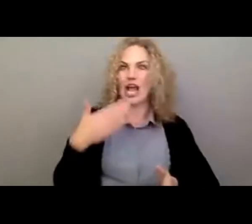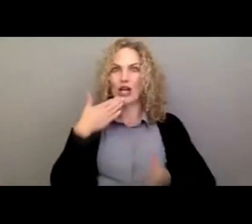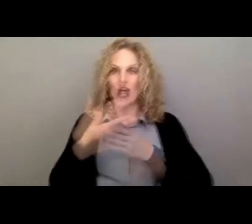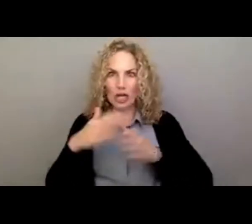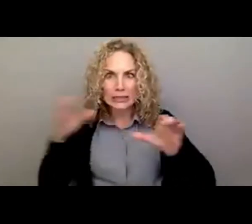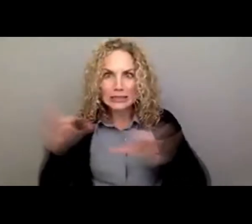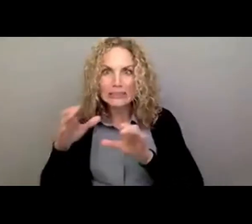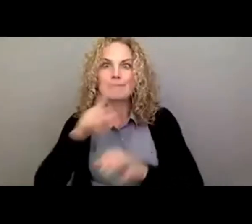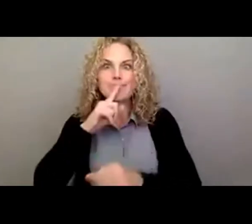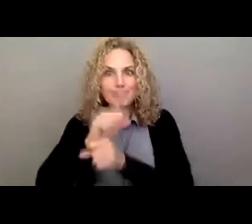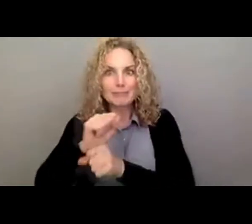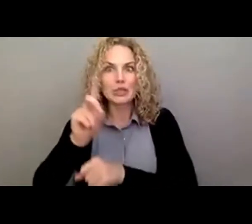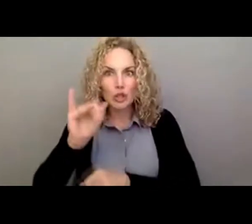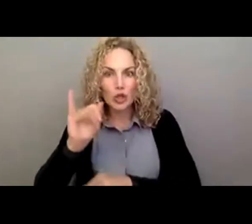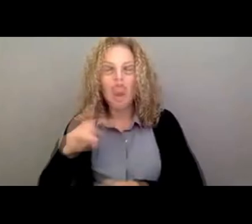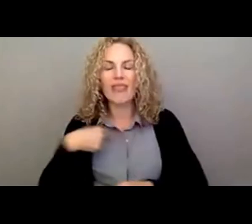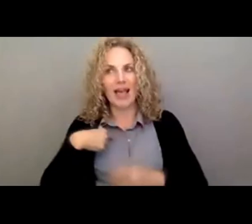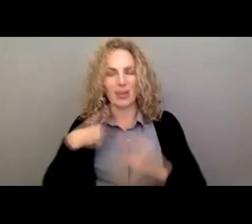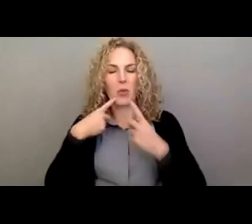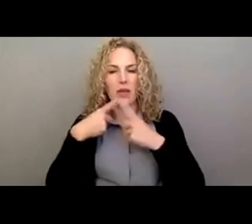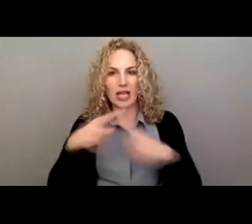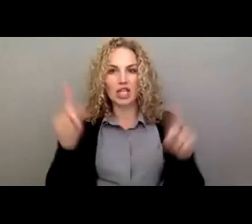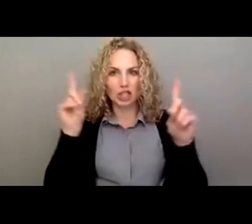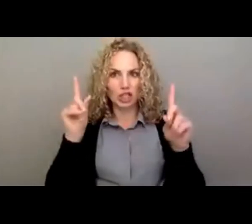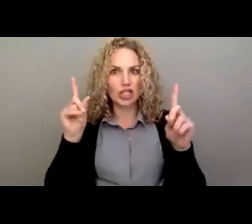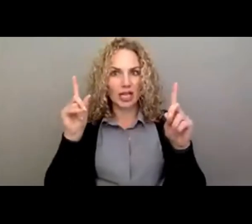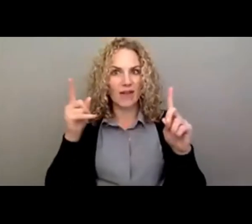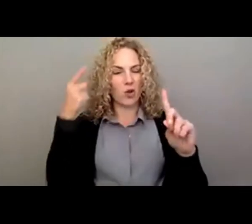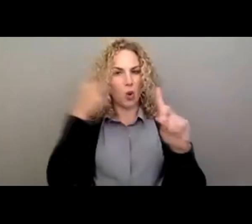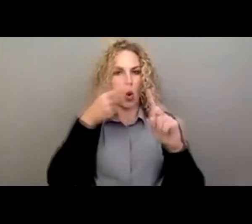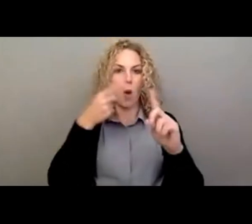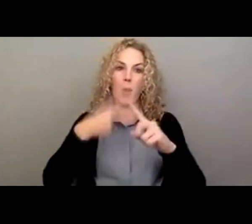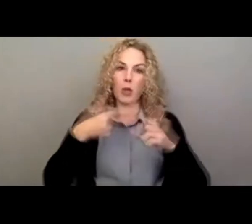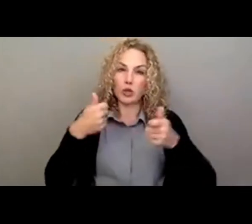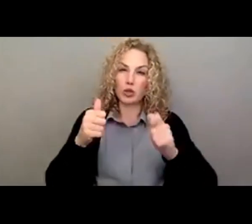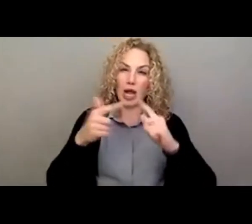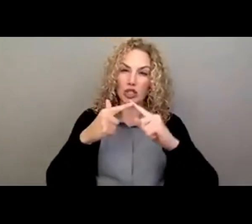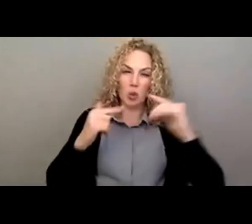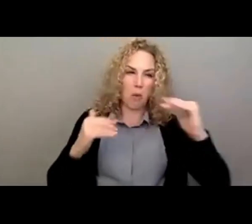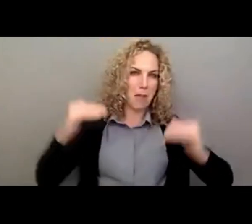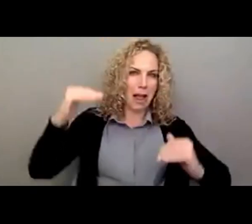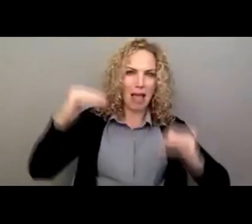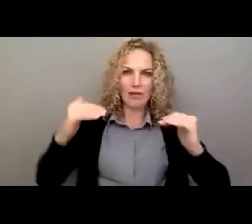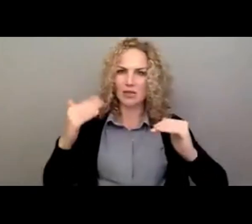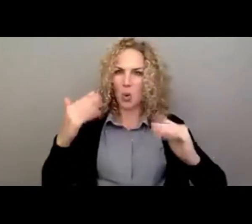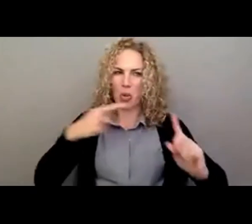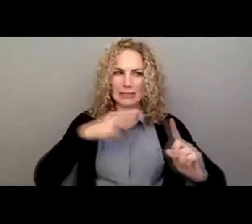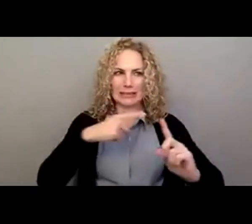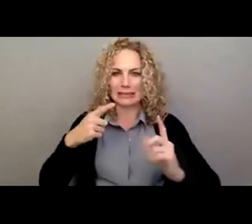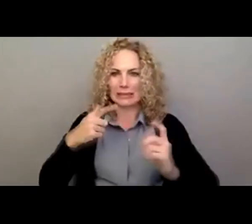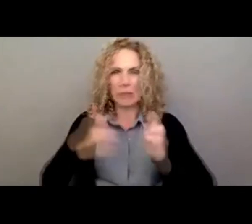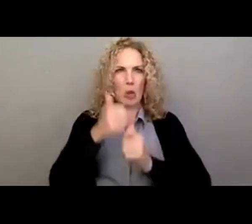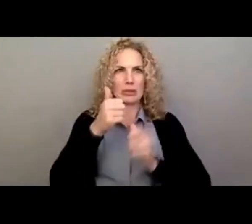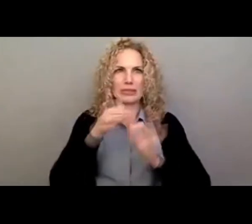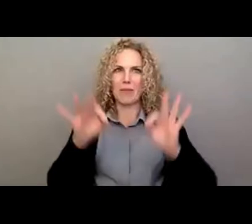And that's what we achieve for. But when we're, when we're trying to balance, what is the most important thing is that culture piece, because